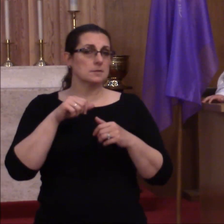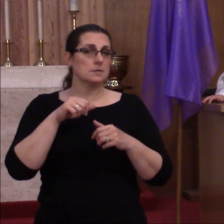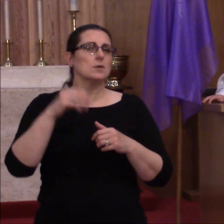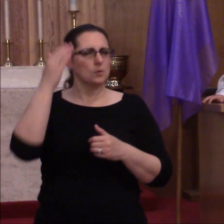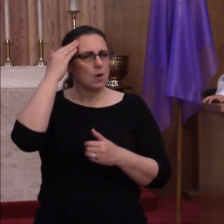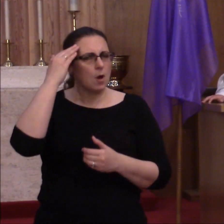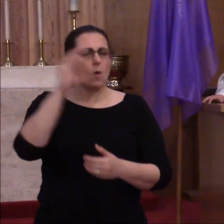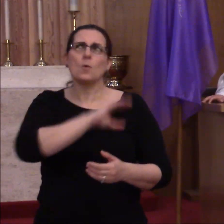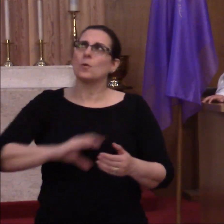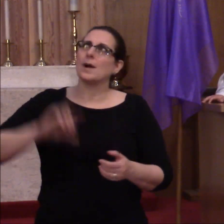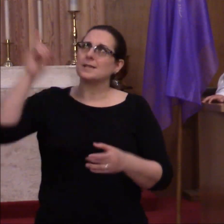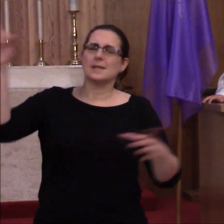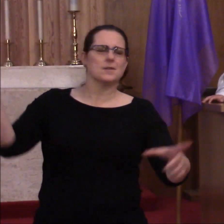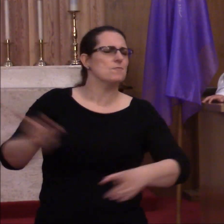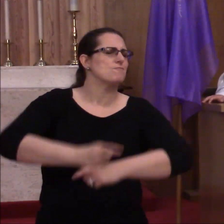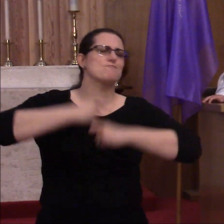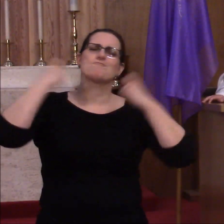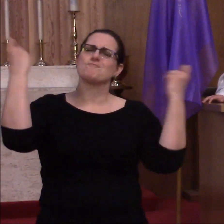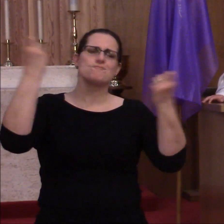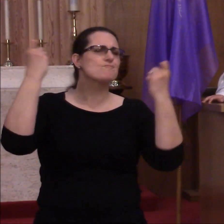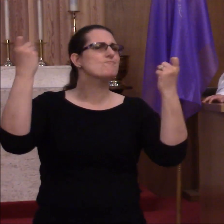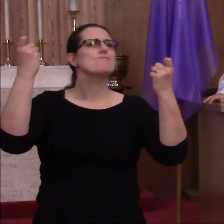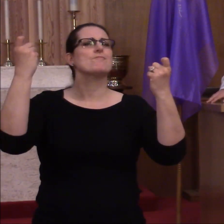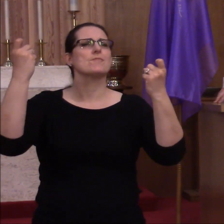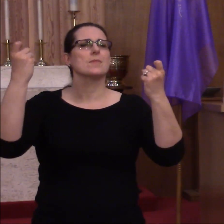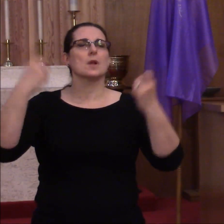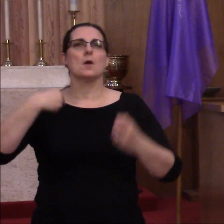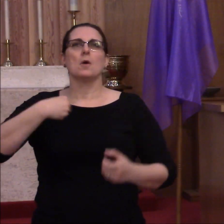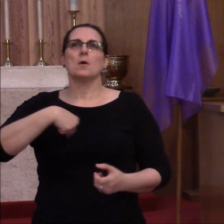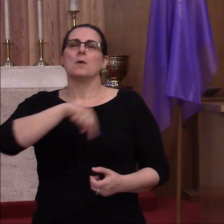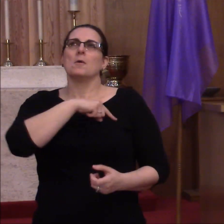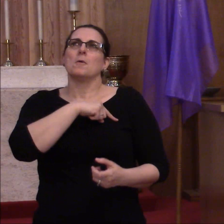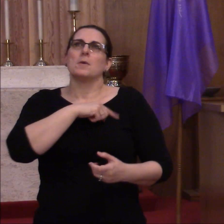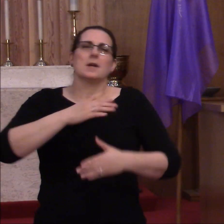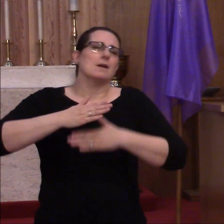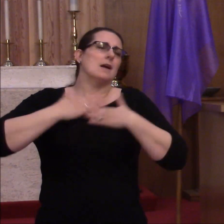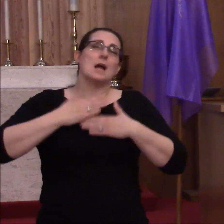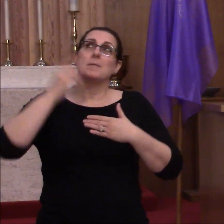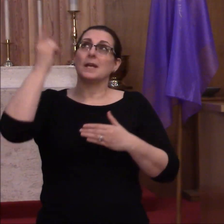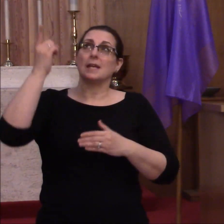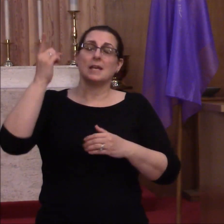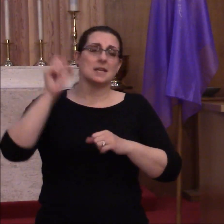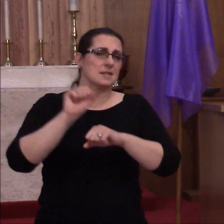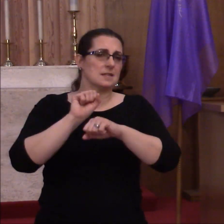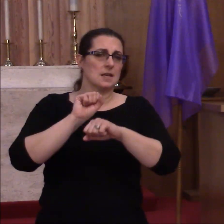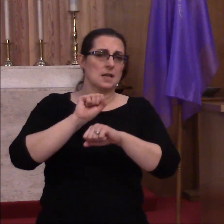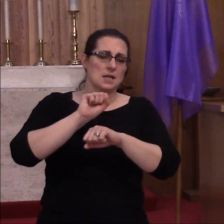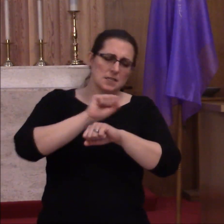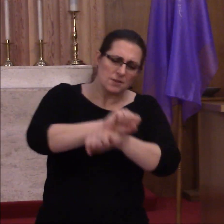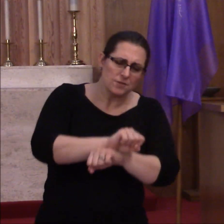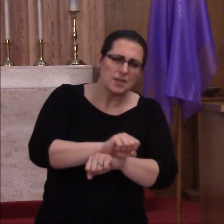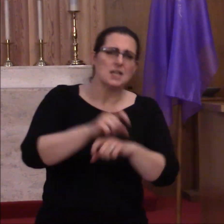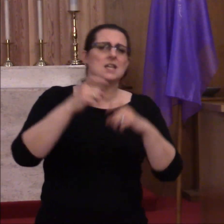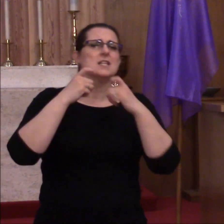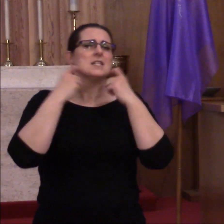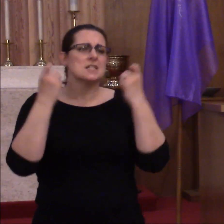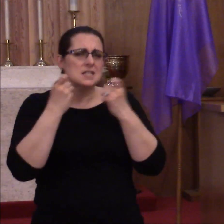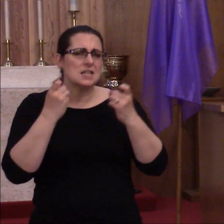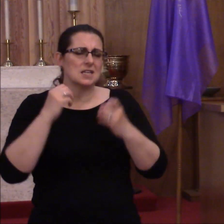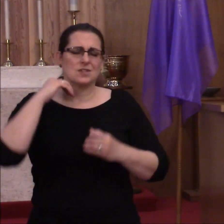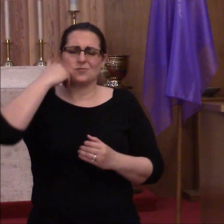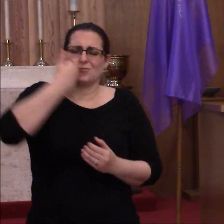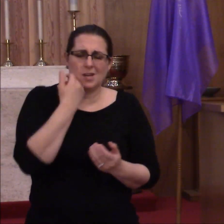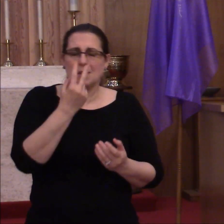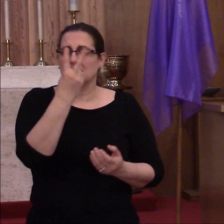is victorious. We rejoice knowing that Christ has overcome all our sin, shame, doubt, and despair.